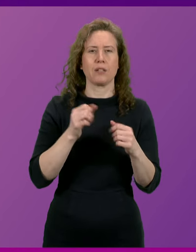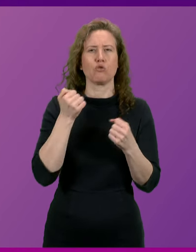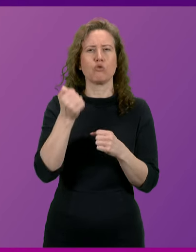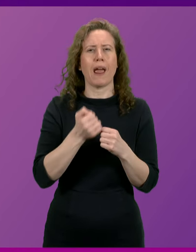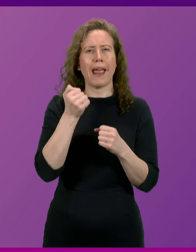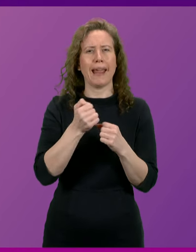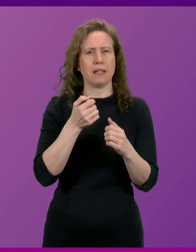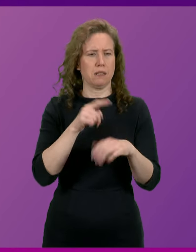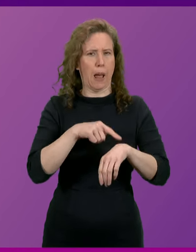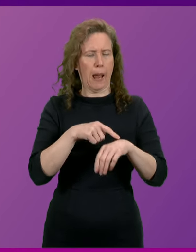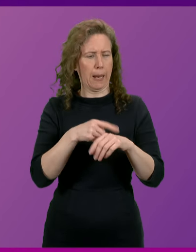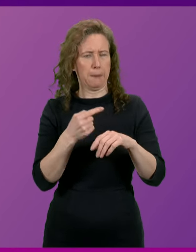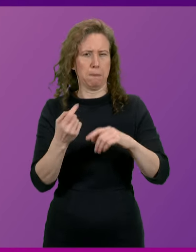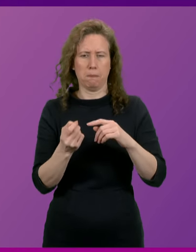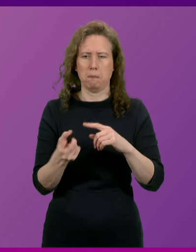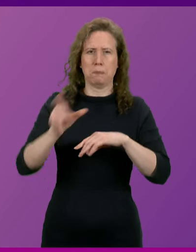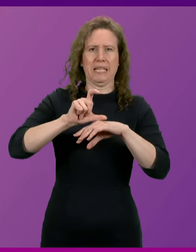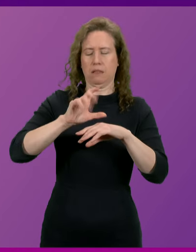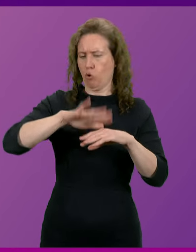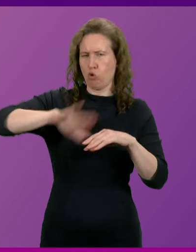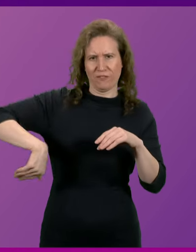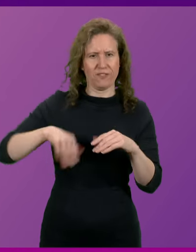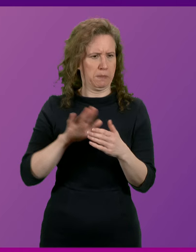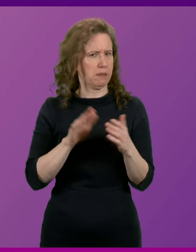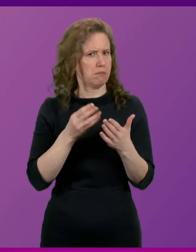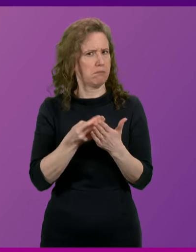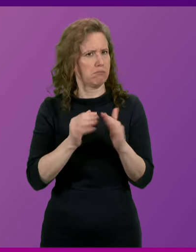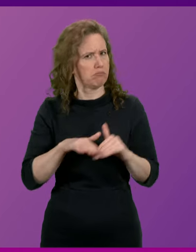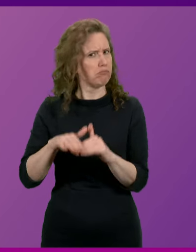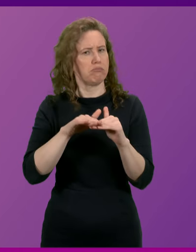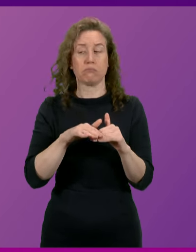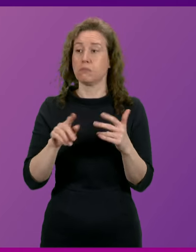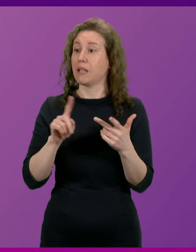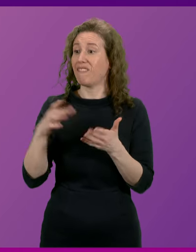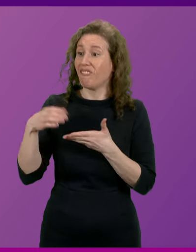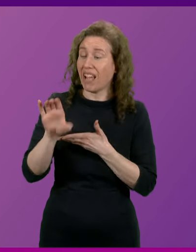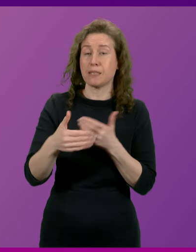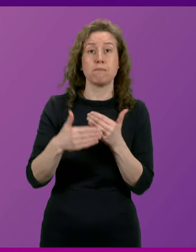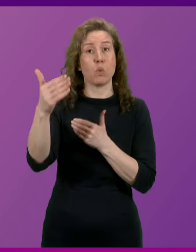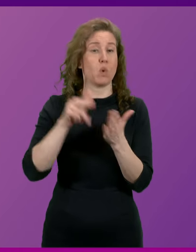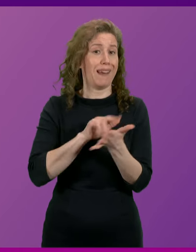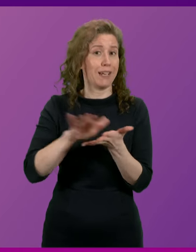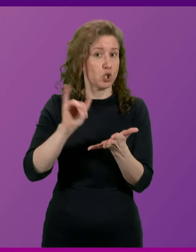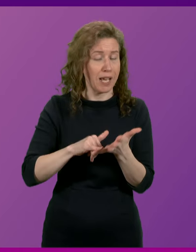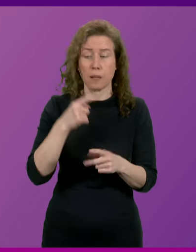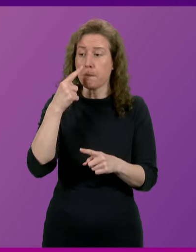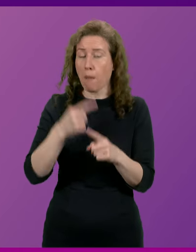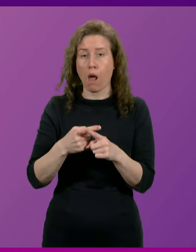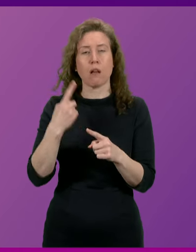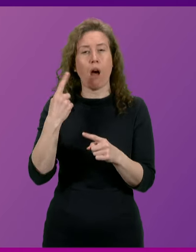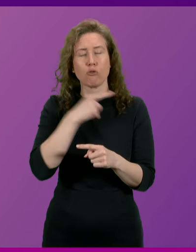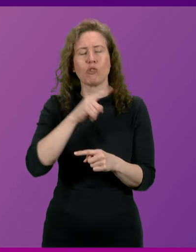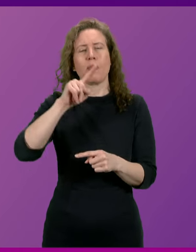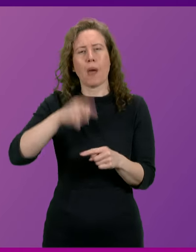on our railways, invested record amounts in the NHS, and through our actions are lifting 100,000